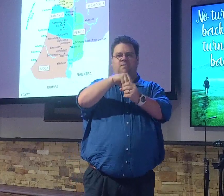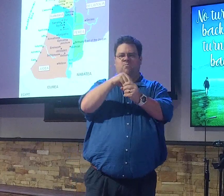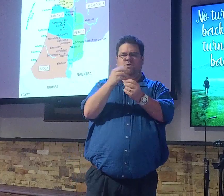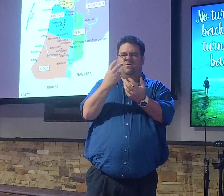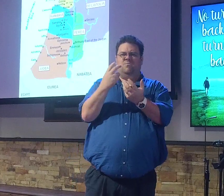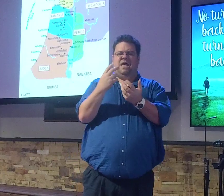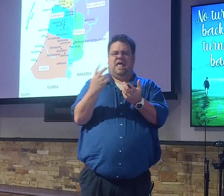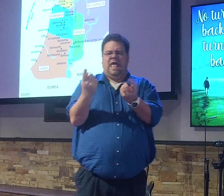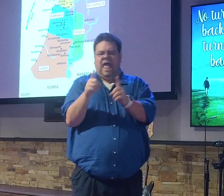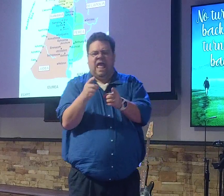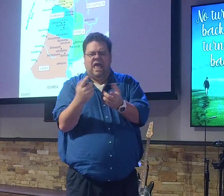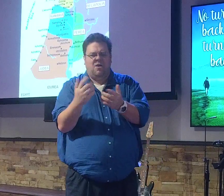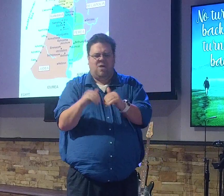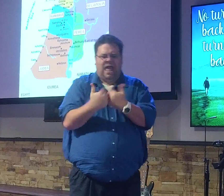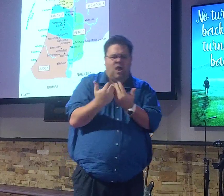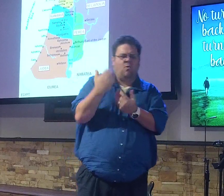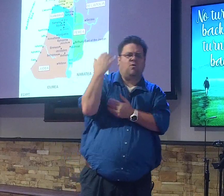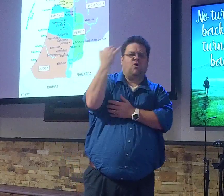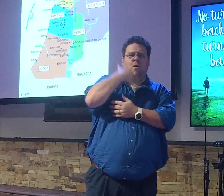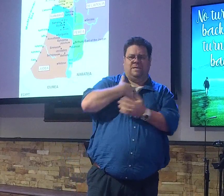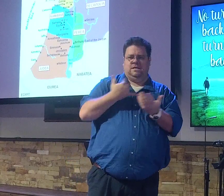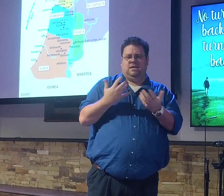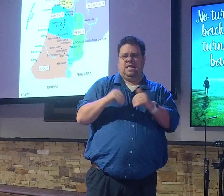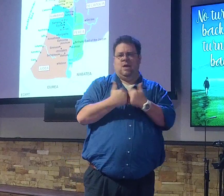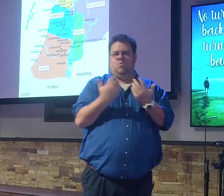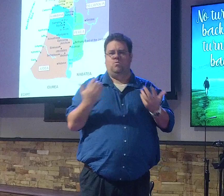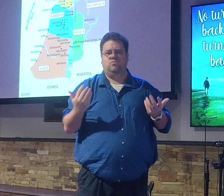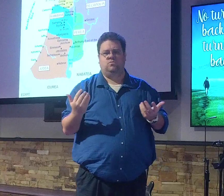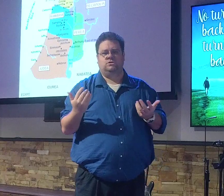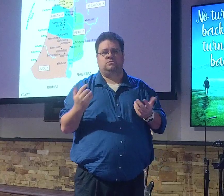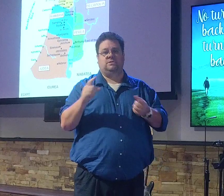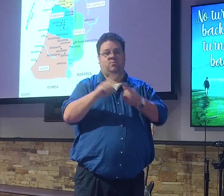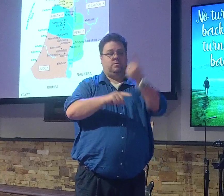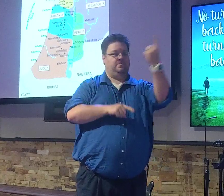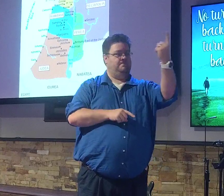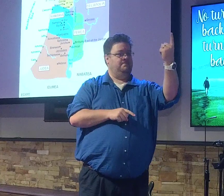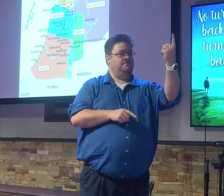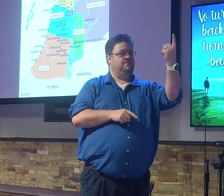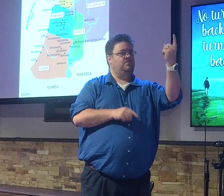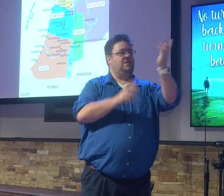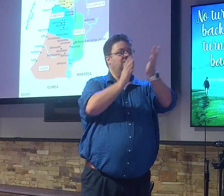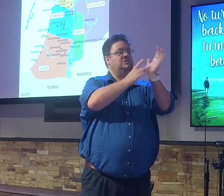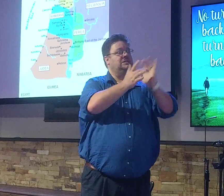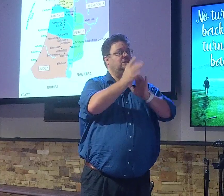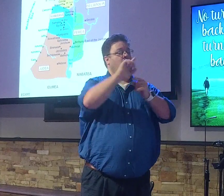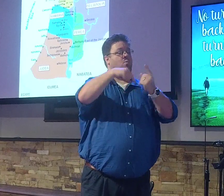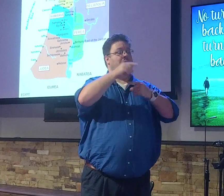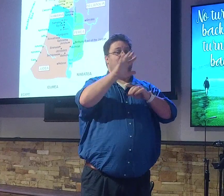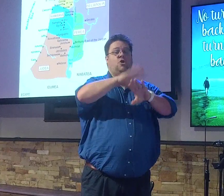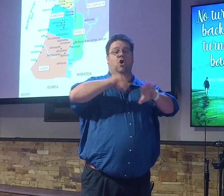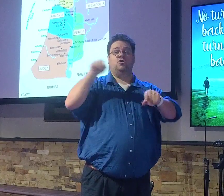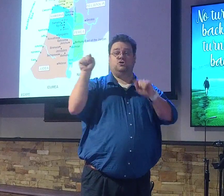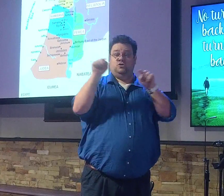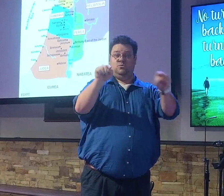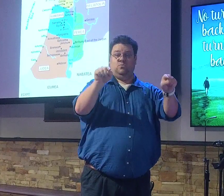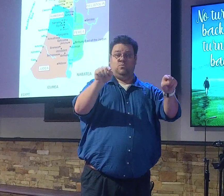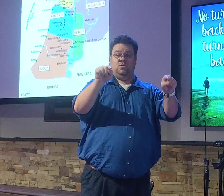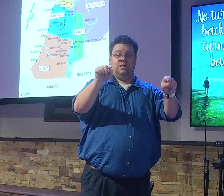Well, number one is this. I want you to write this in your handout. Number one is that Jesus, when he calls you, it is a call to